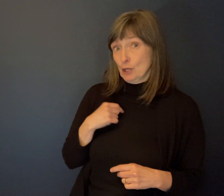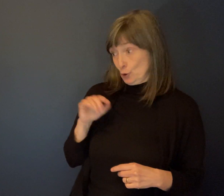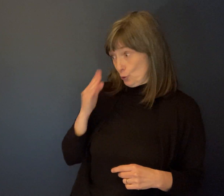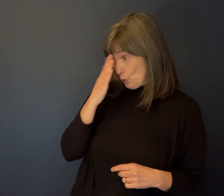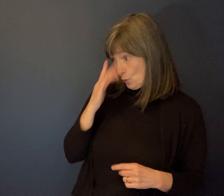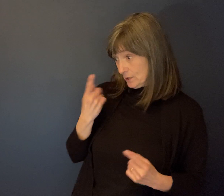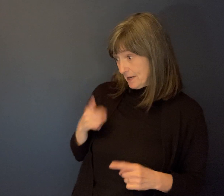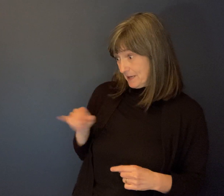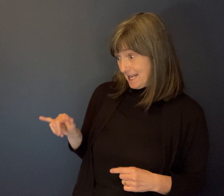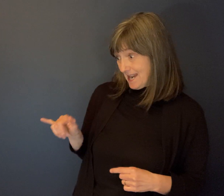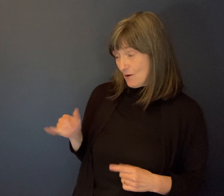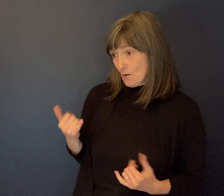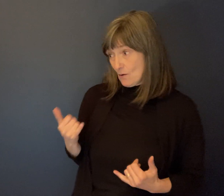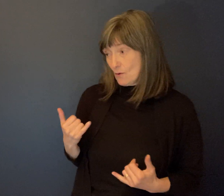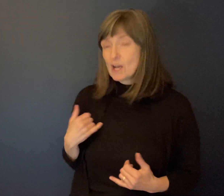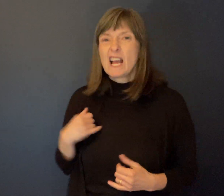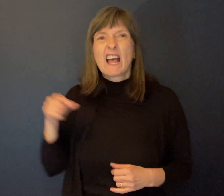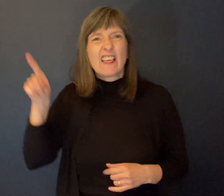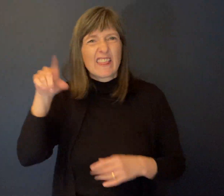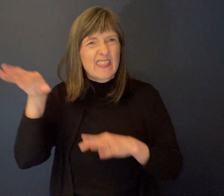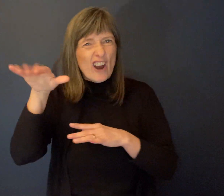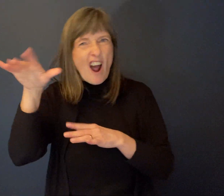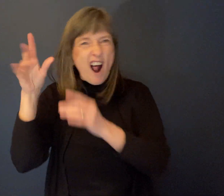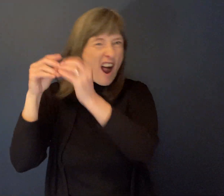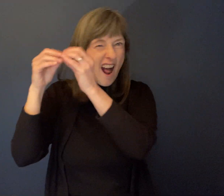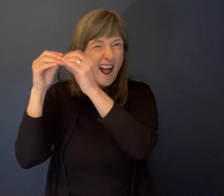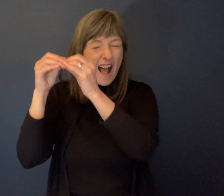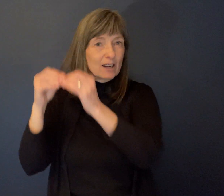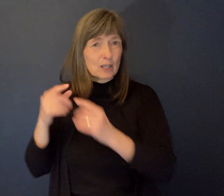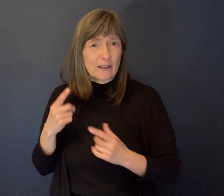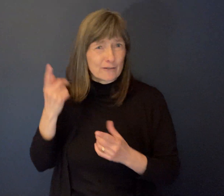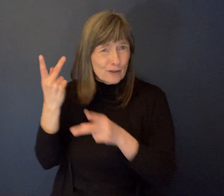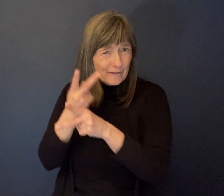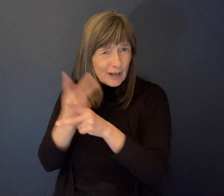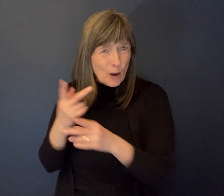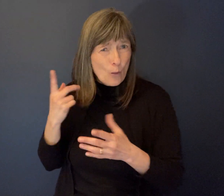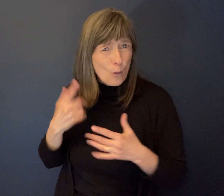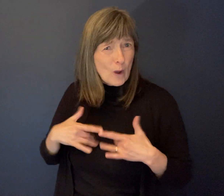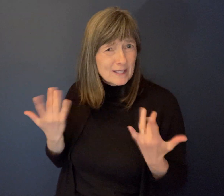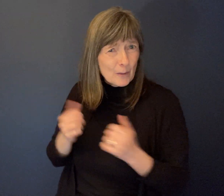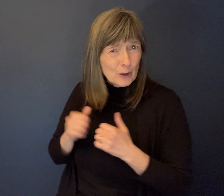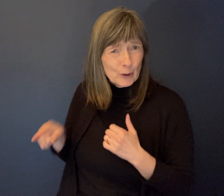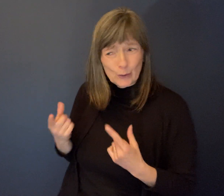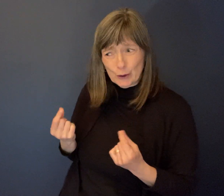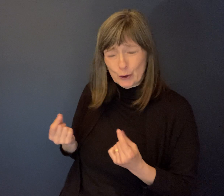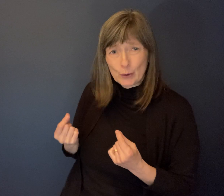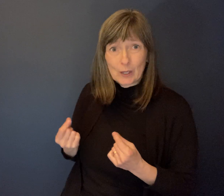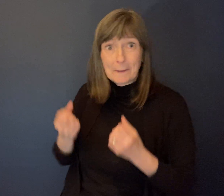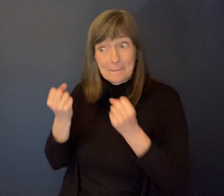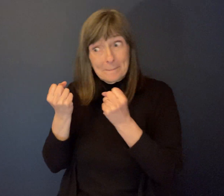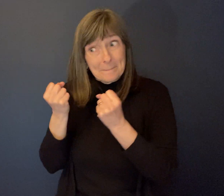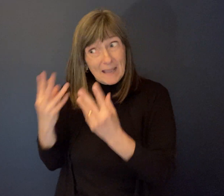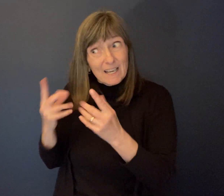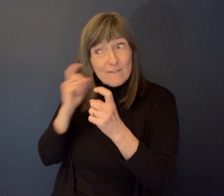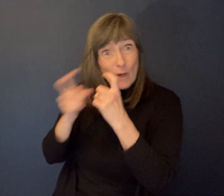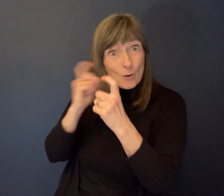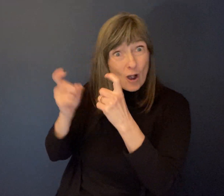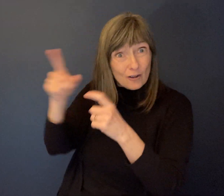scrambling, figuring out what to do with you. I said, okay. She said, there's probably many phone calls being made right now. I said, you're probably correct.